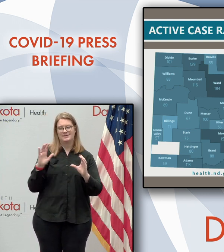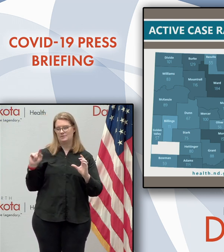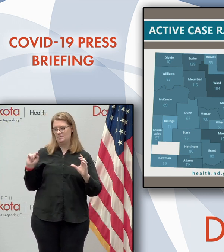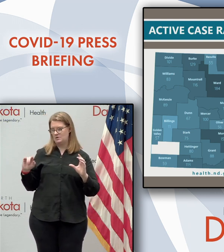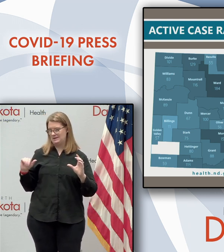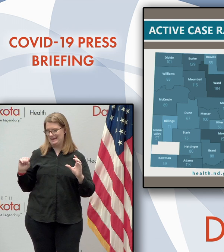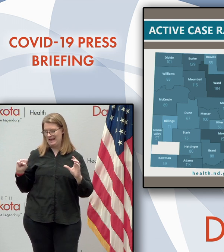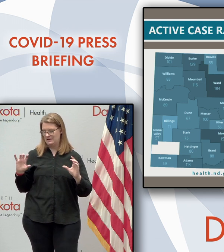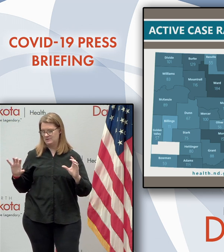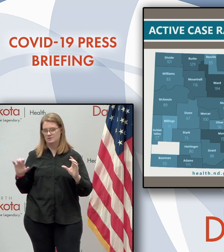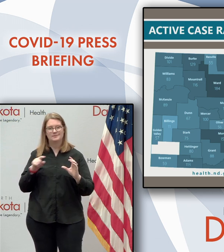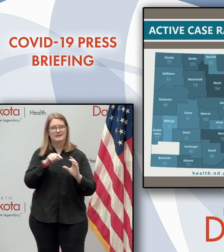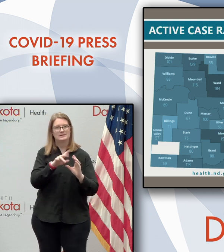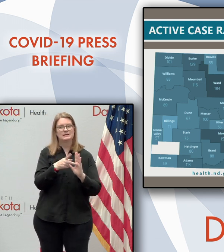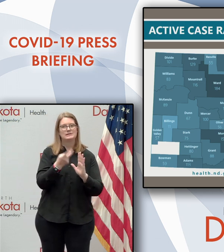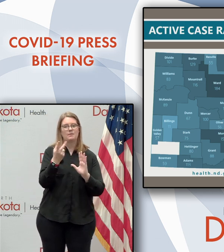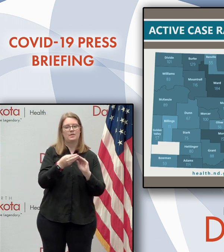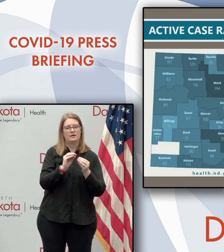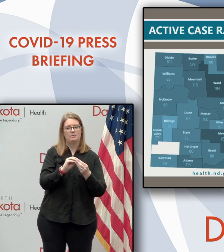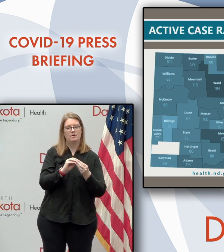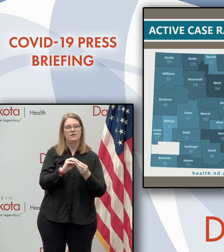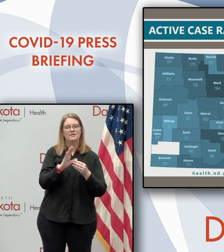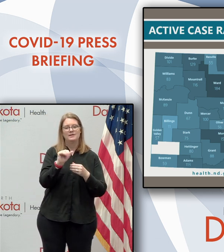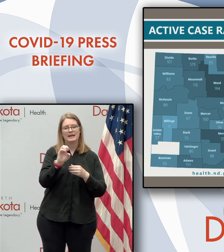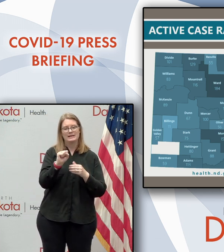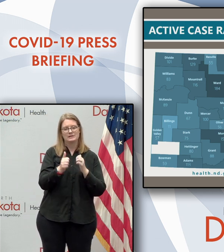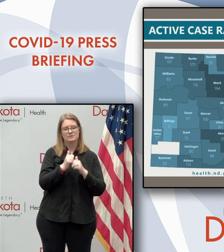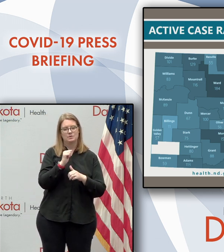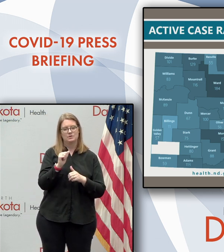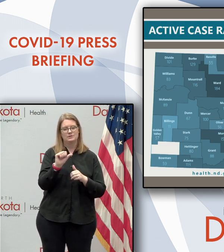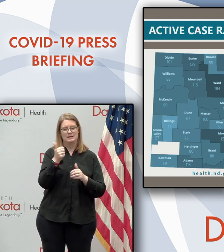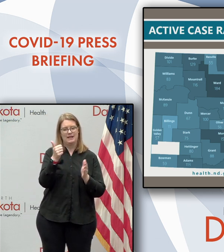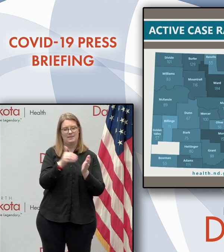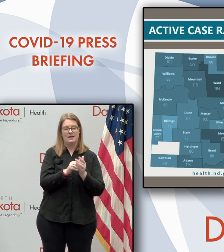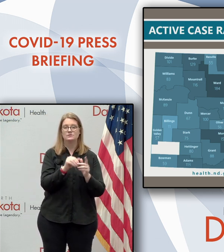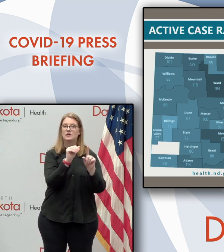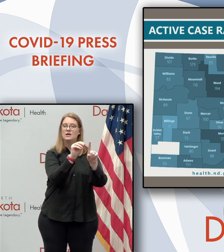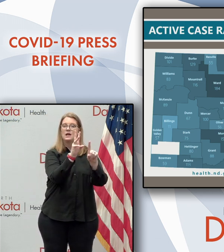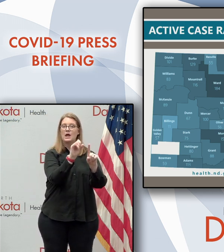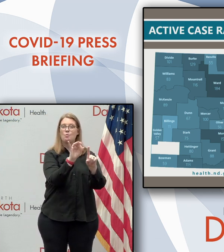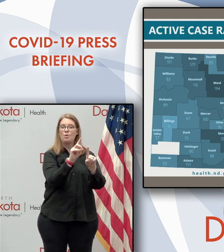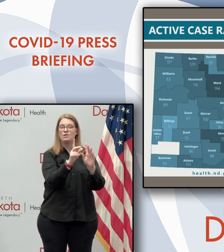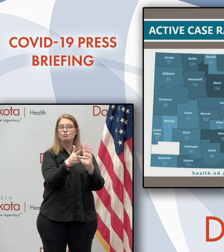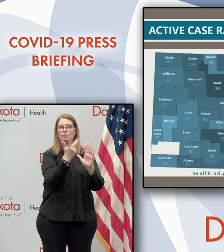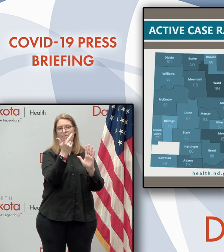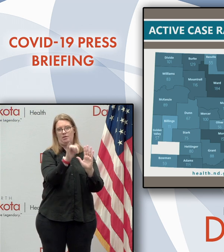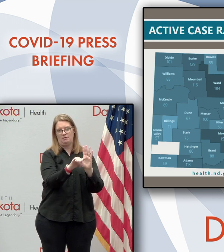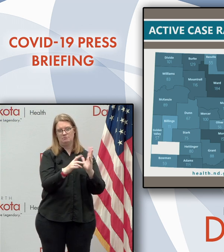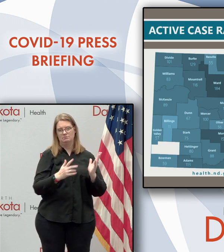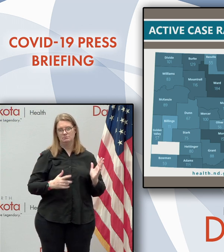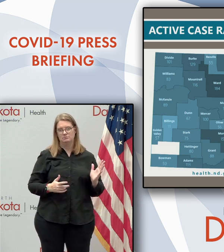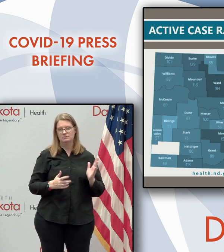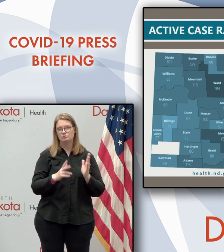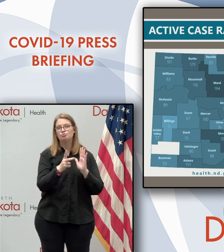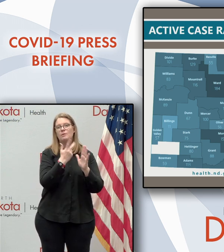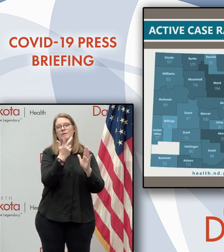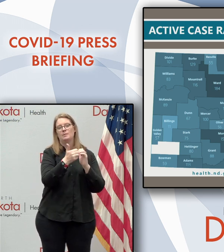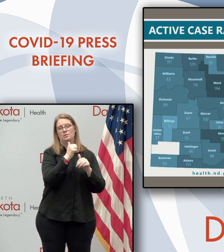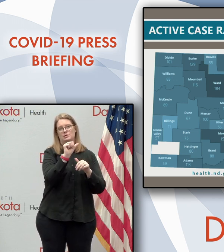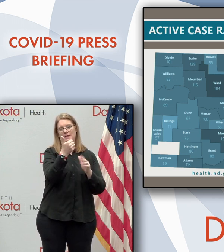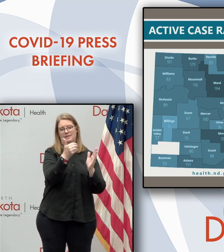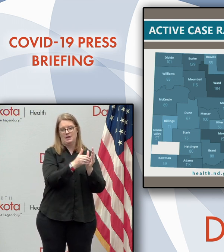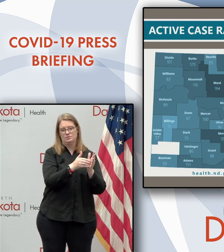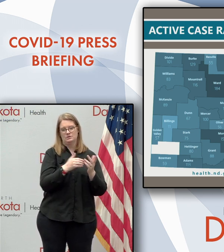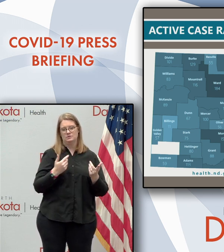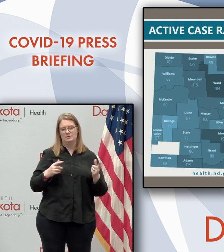almost double the number of cases per 10,000, and, uh, Ward, uh, almost triple the number of cases, uh, per 10,000 than you would